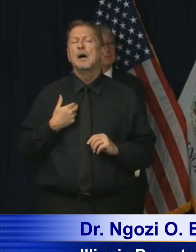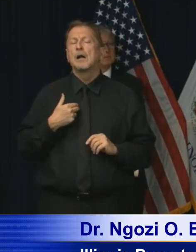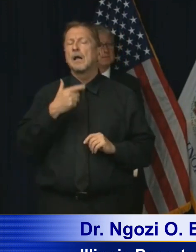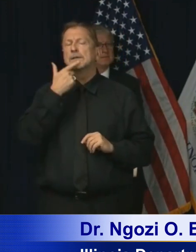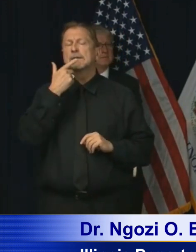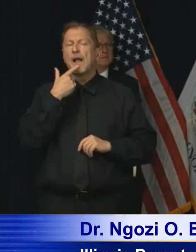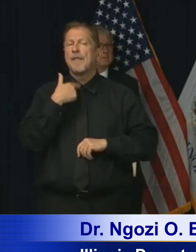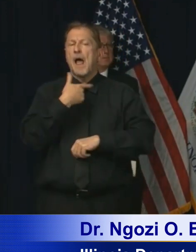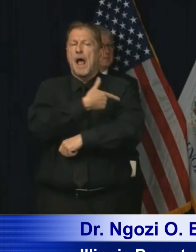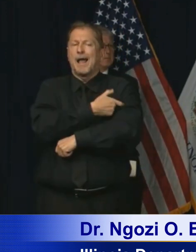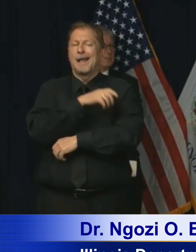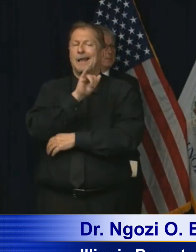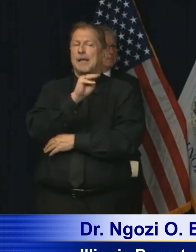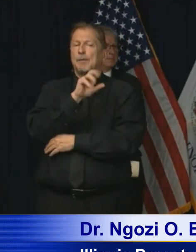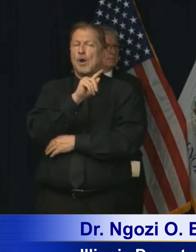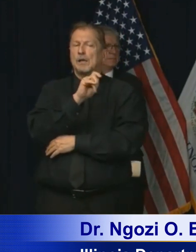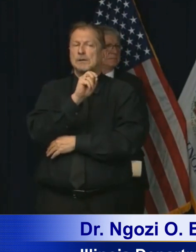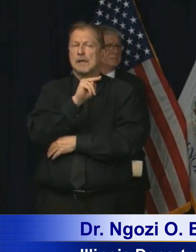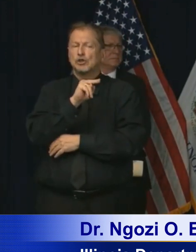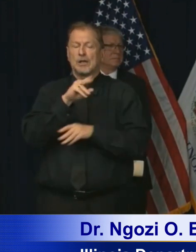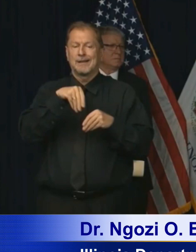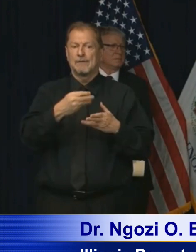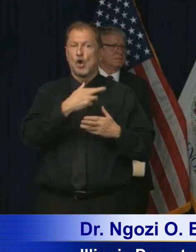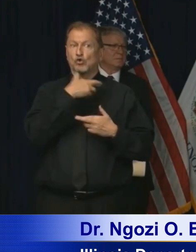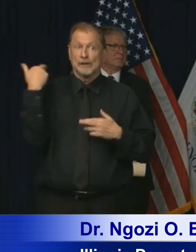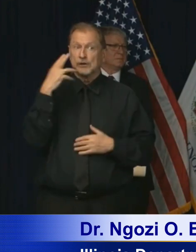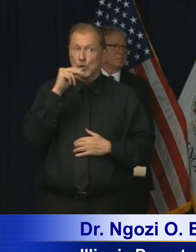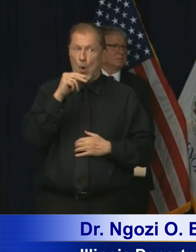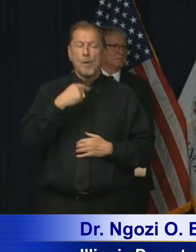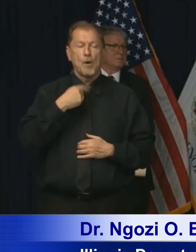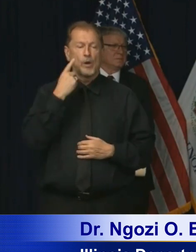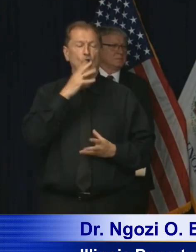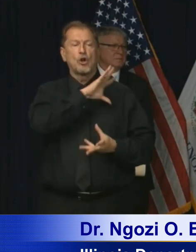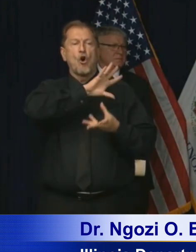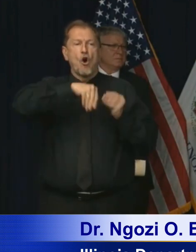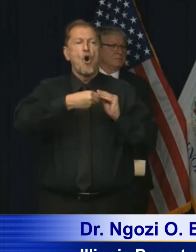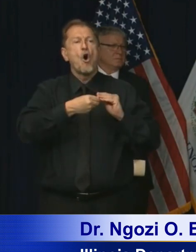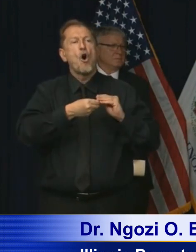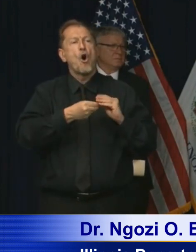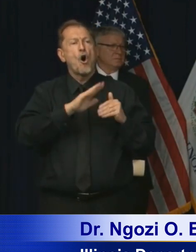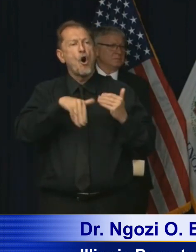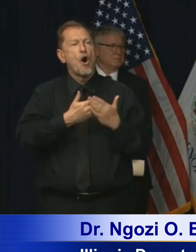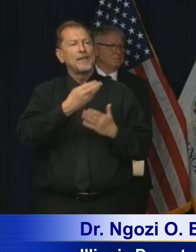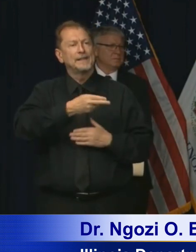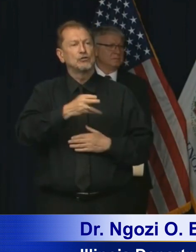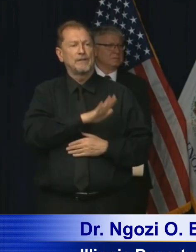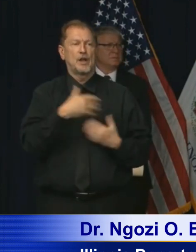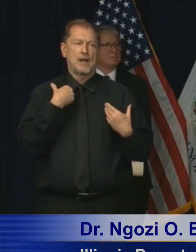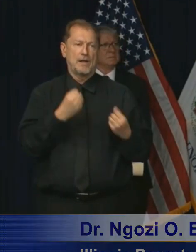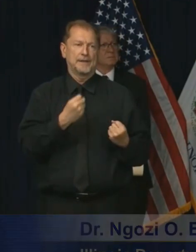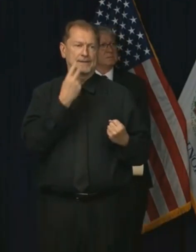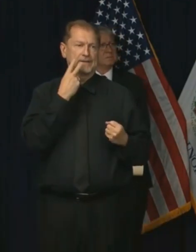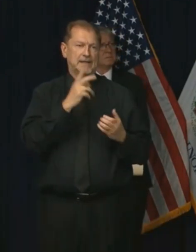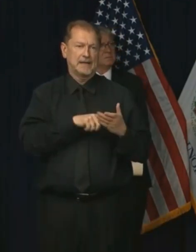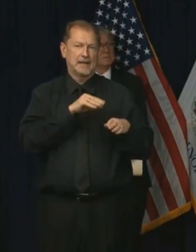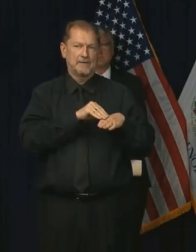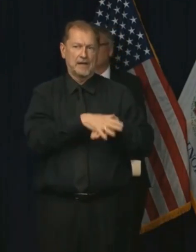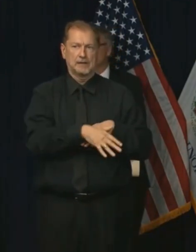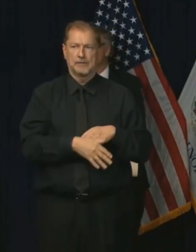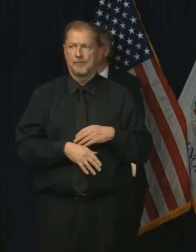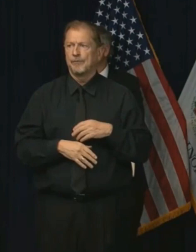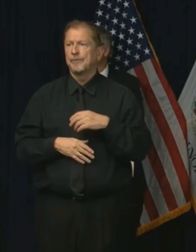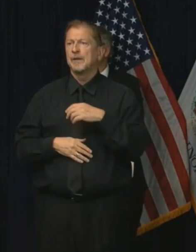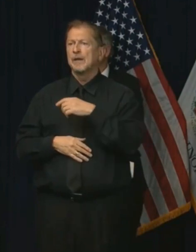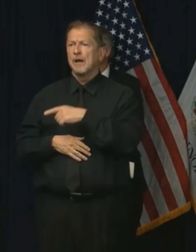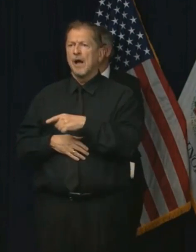documents for the child, trying to see if there's anything that can give us a clue towards this unfortunate outcome. This will be the last